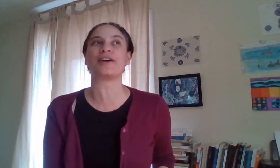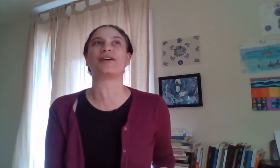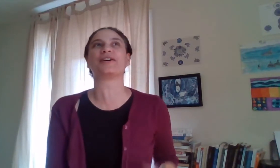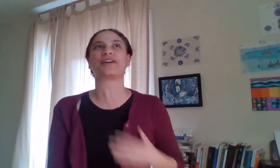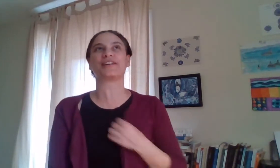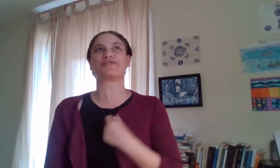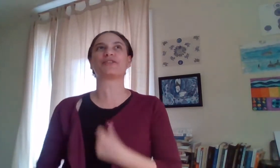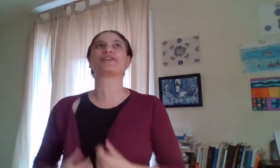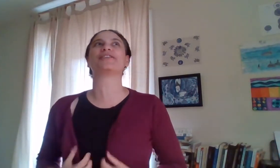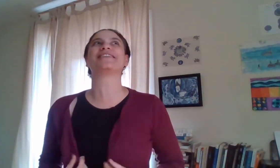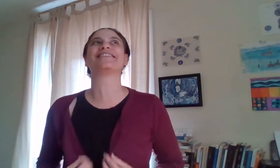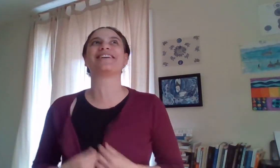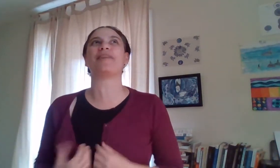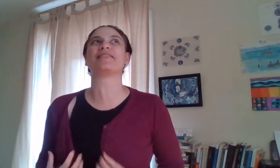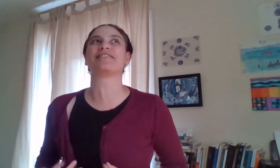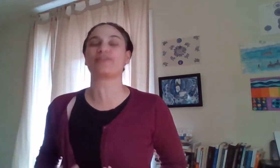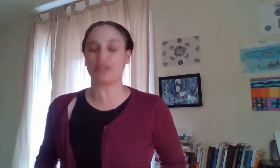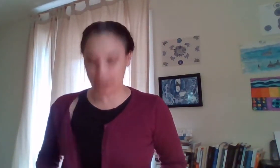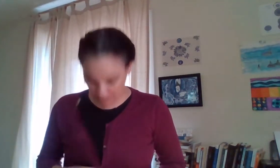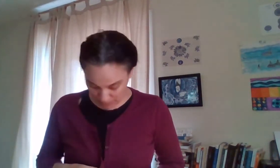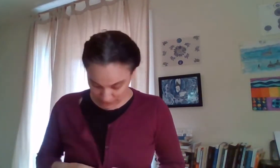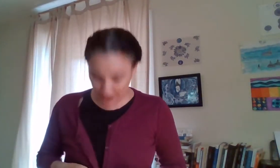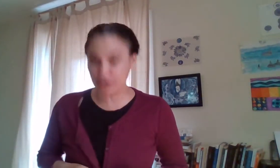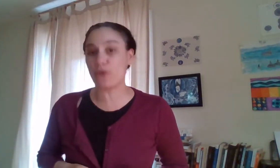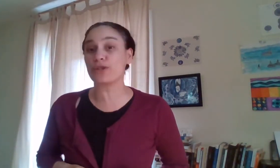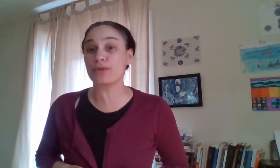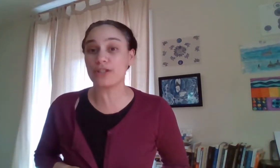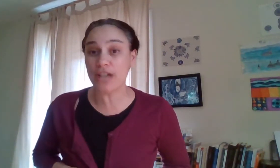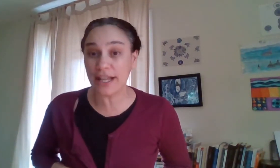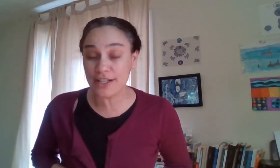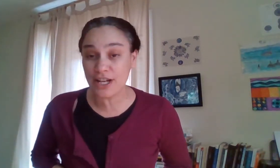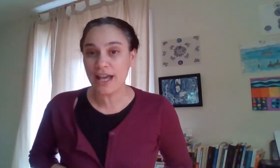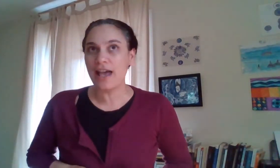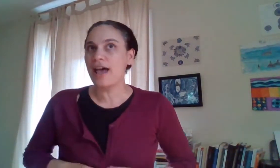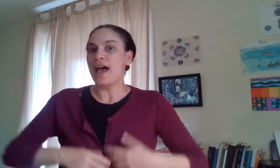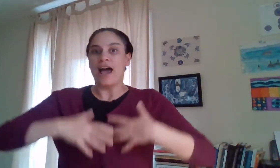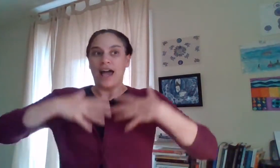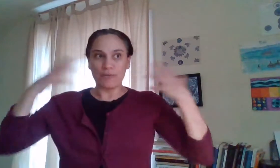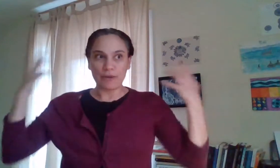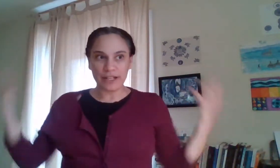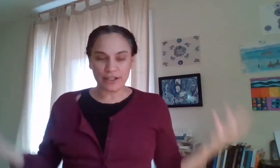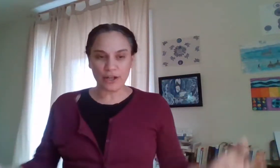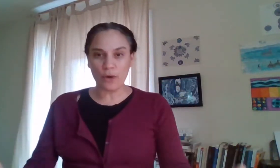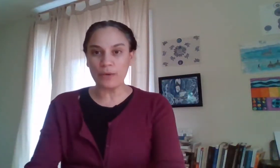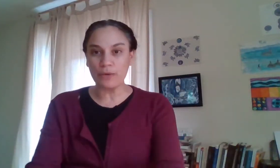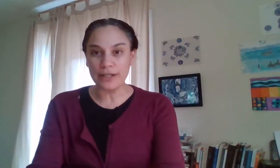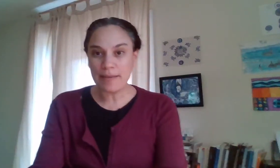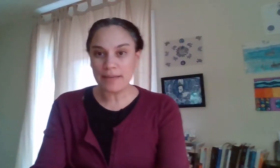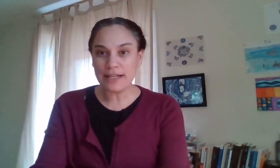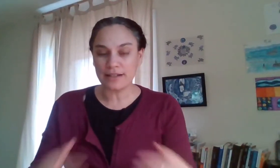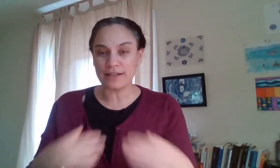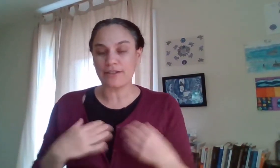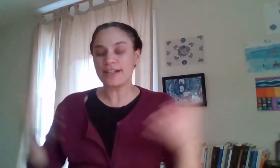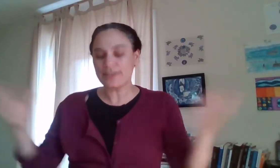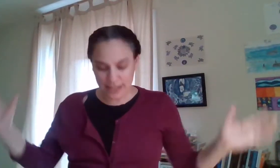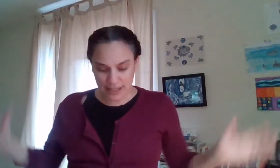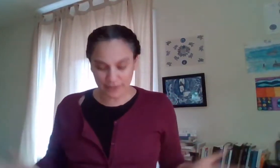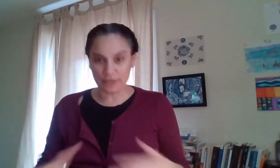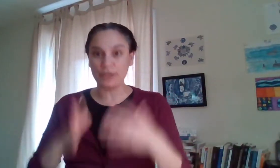a kind of reoccurring comment and question that people say you know we took the challenge and we you know we were naming things for ourselves and we